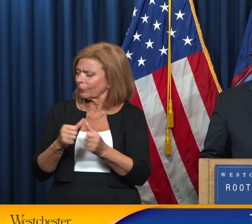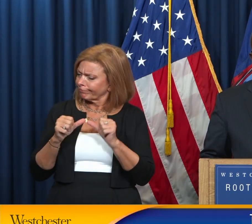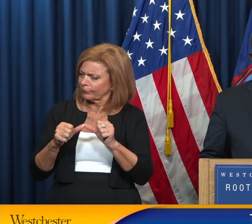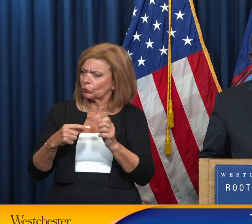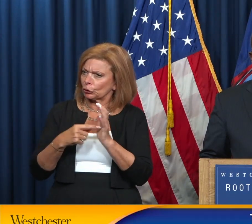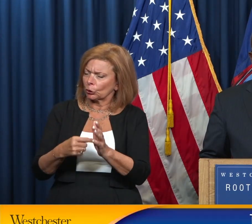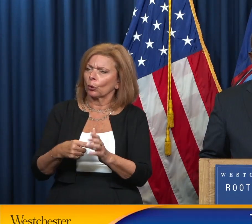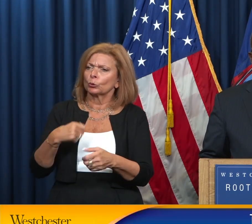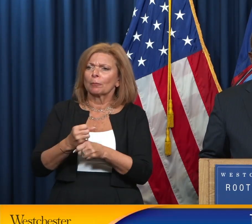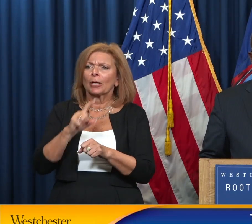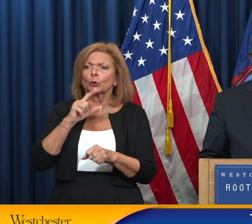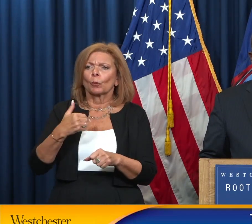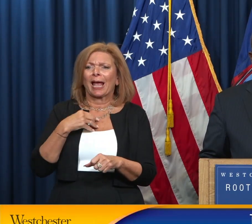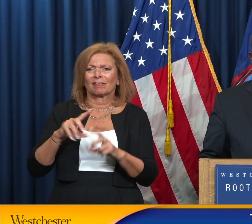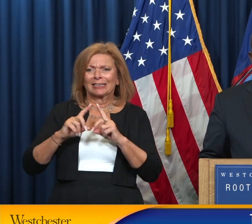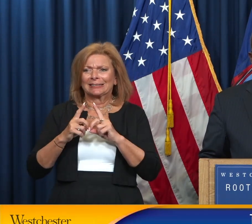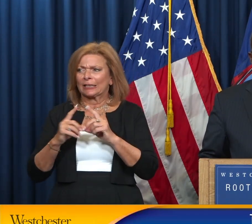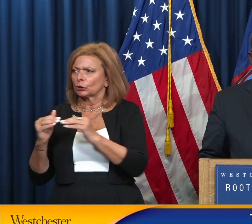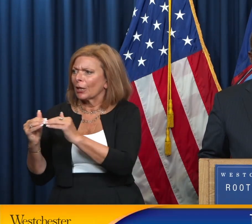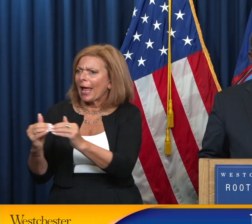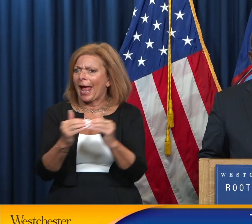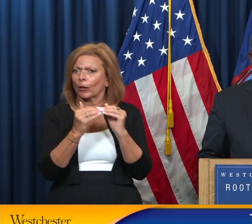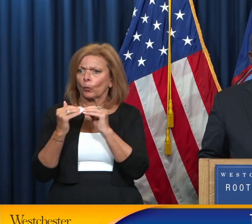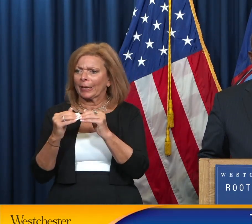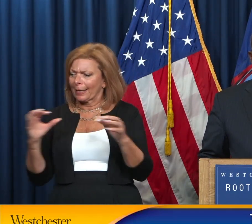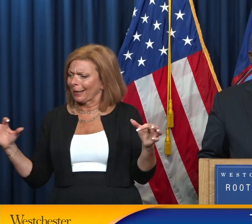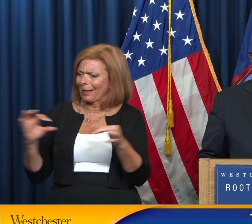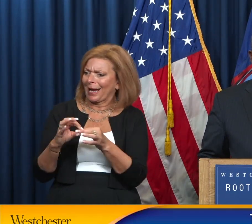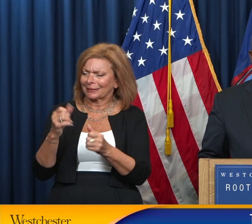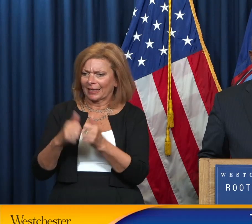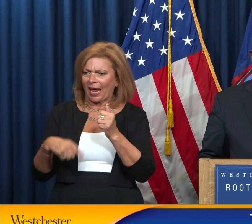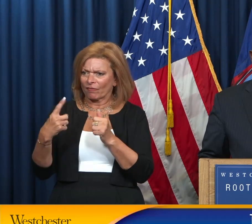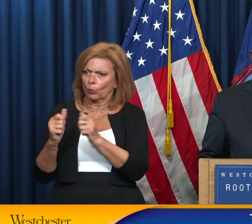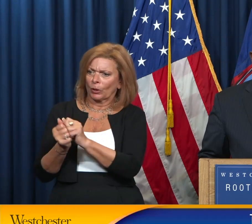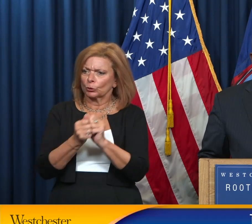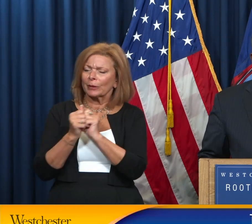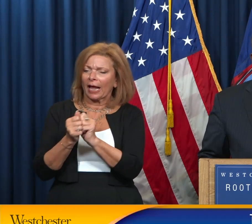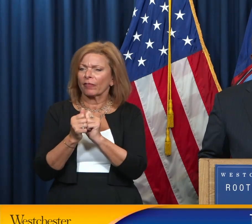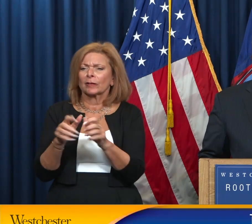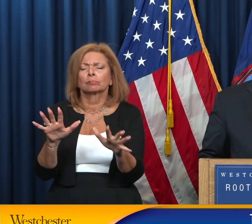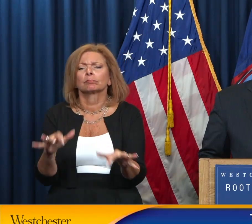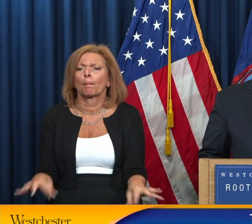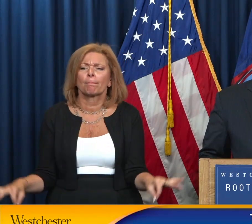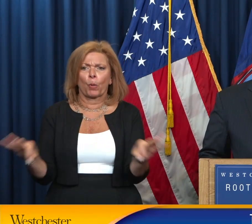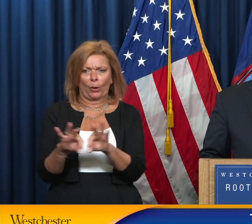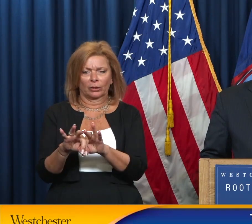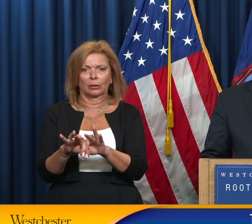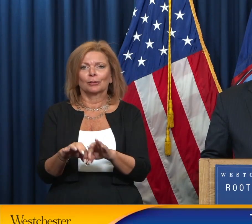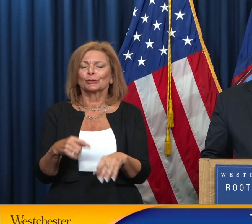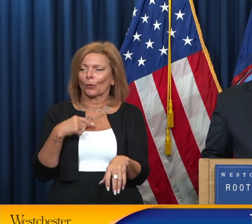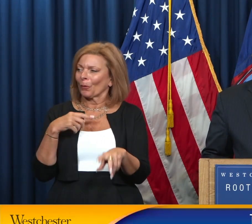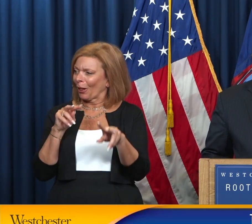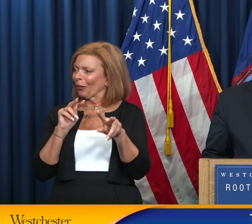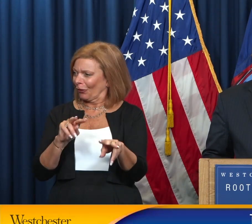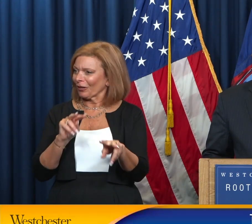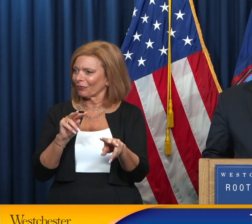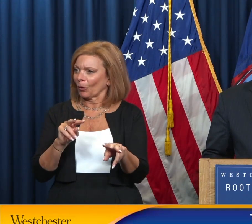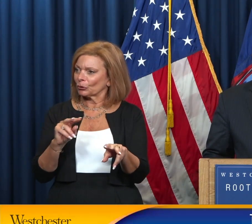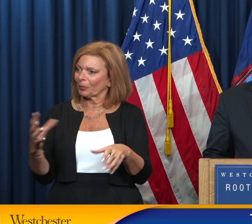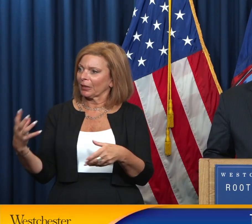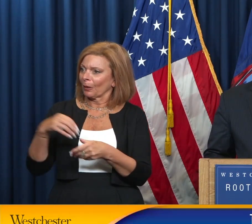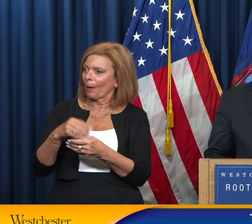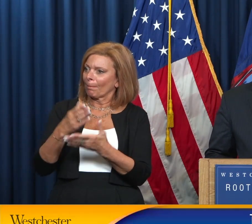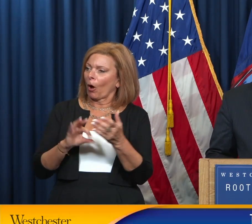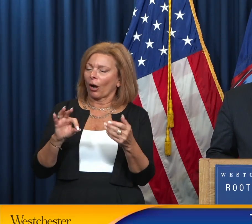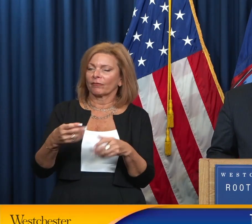have digital equity and connecting everyone together is so essential and it's important. So again, we're looking forward to being part